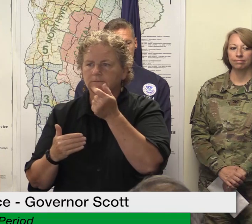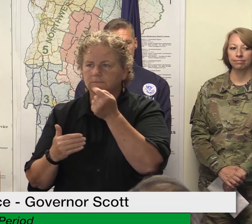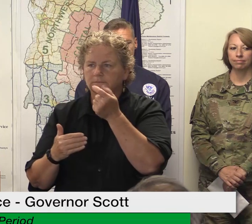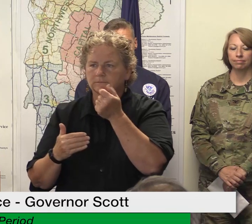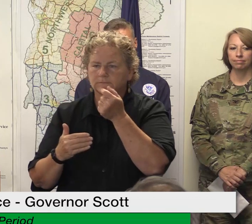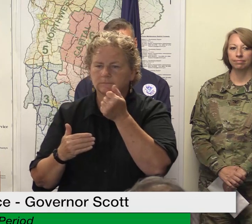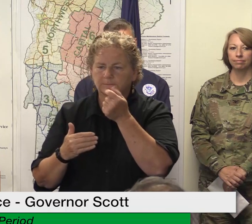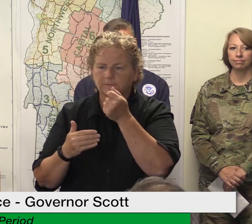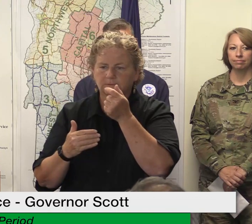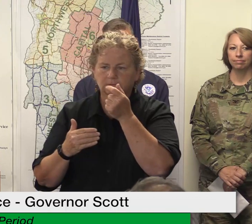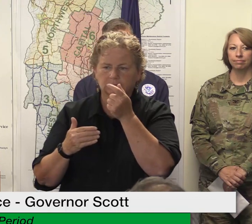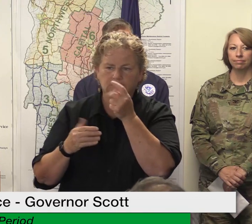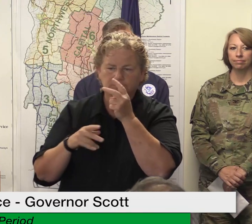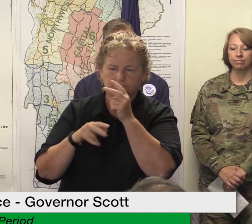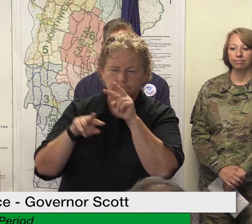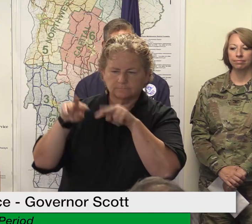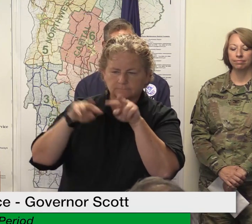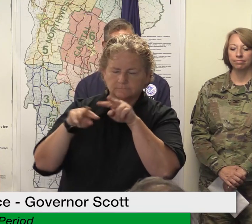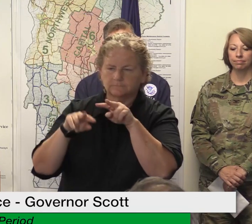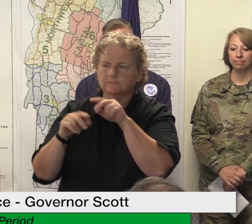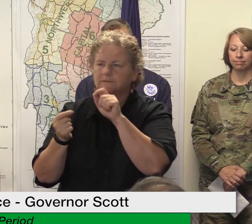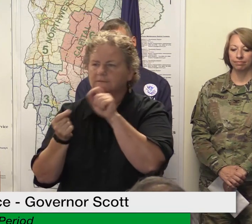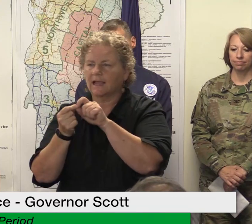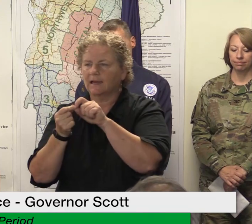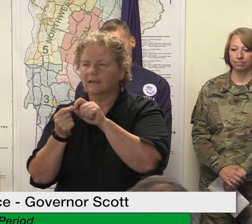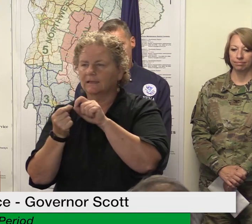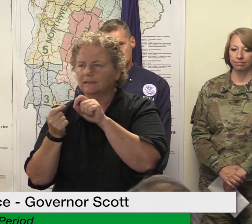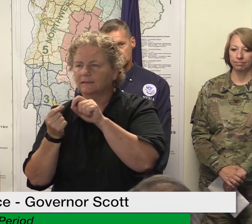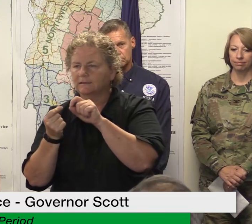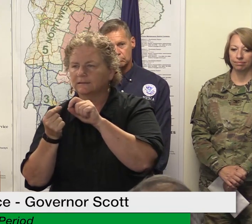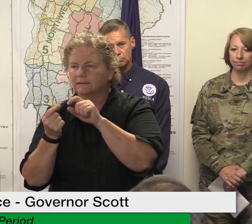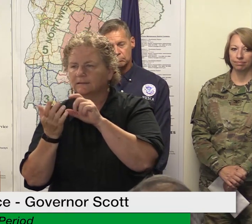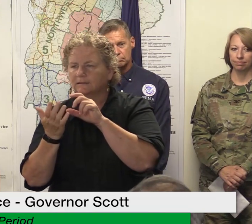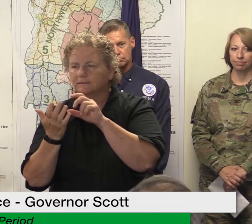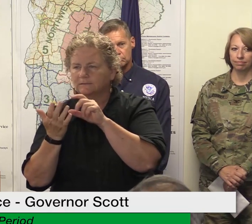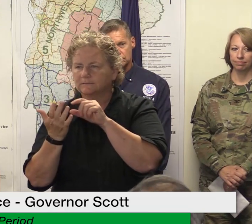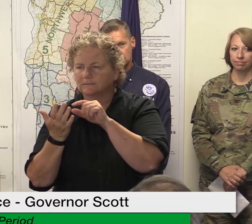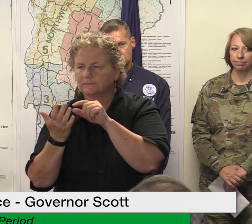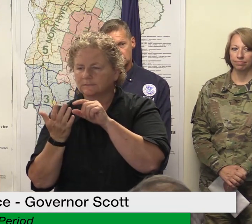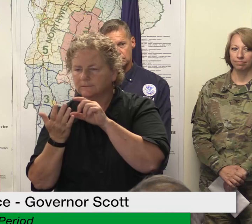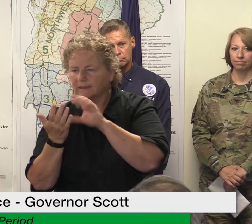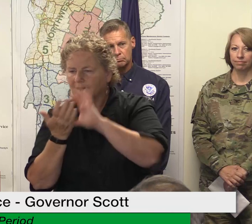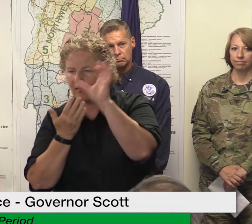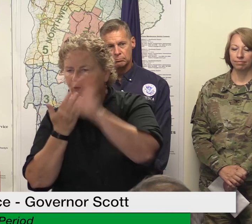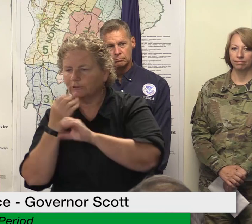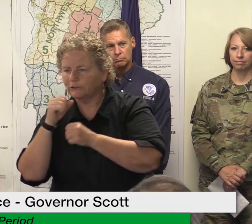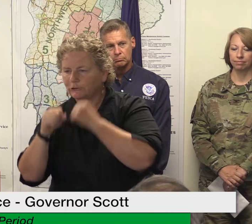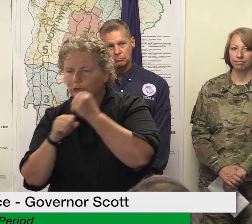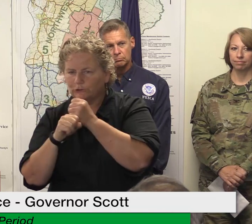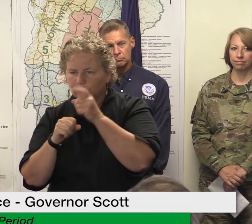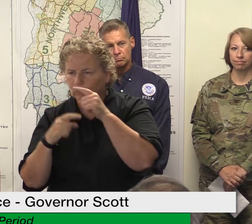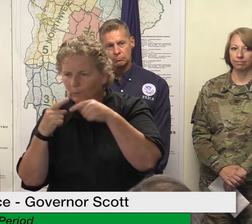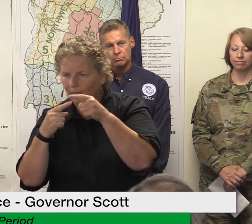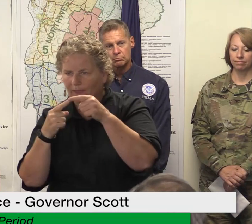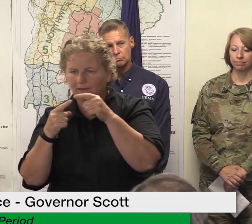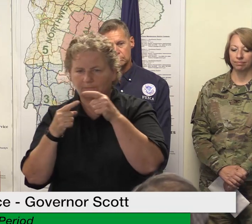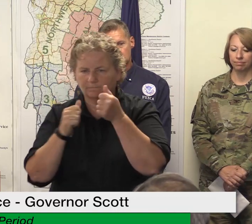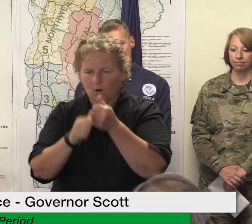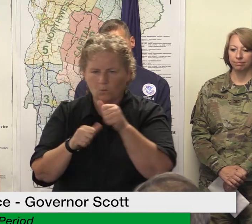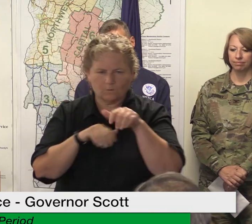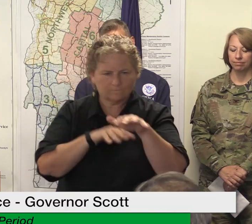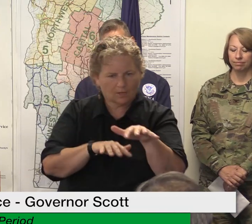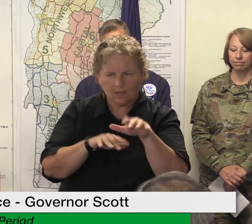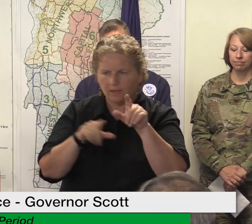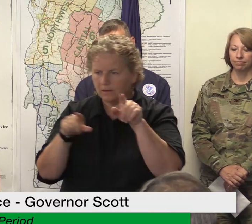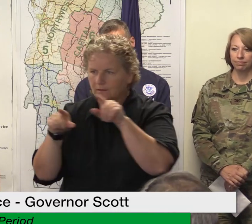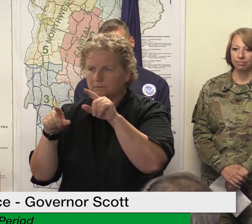uh open in the last 12 months but we have seen uh a number of uh claims come through where individuals indicated that